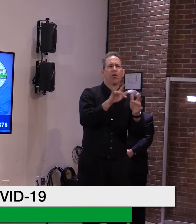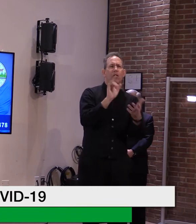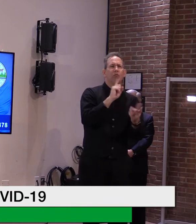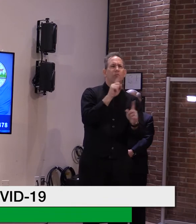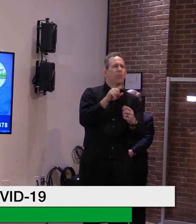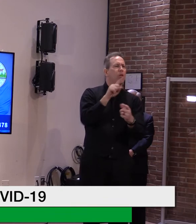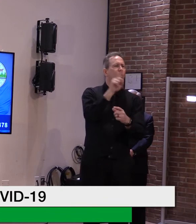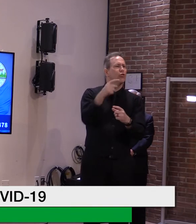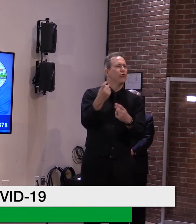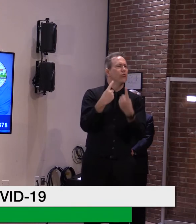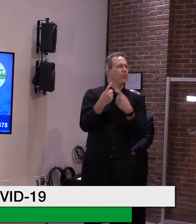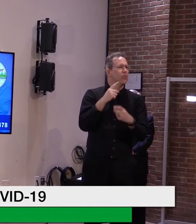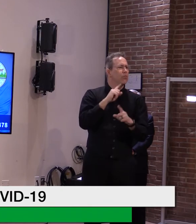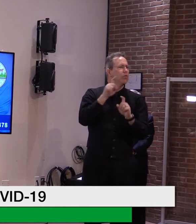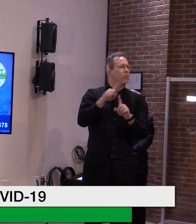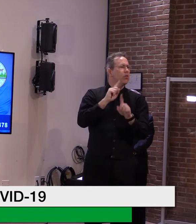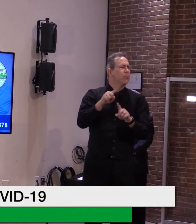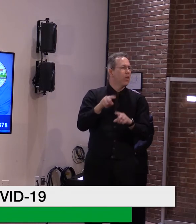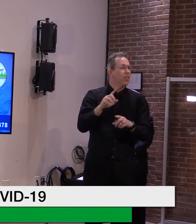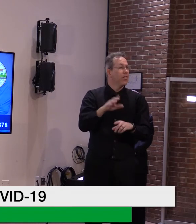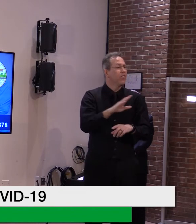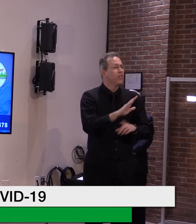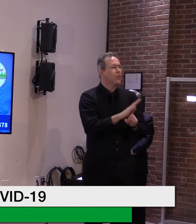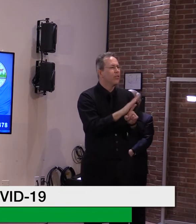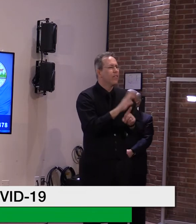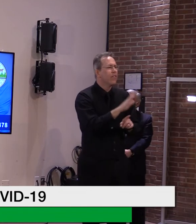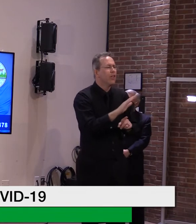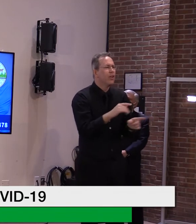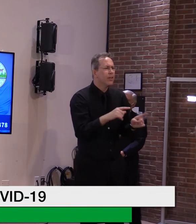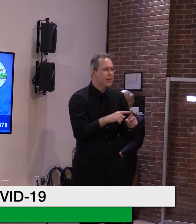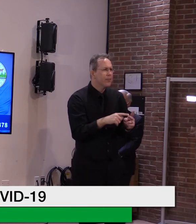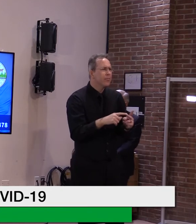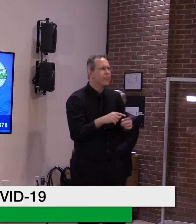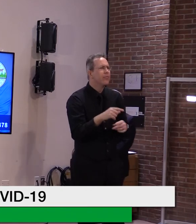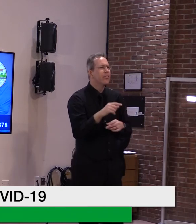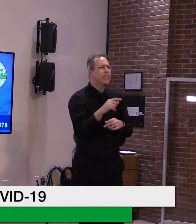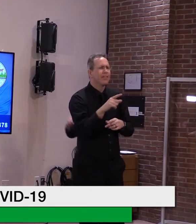inventory in a way that may be, uh, or maybe not be, uh, responsible.